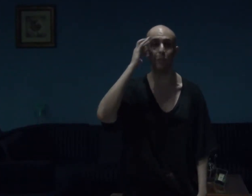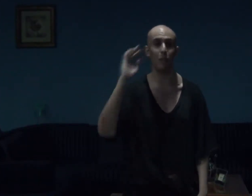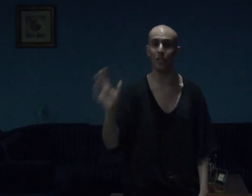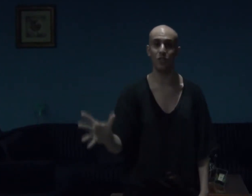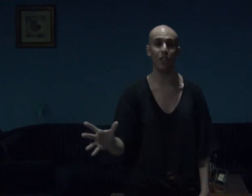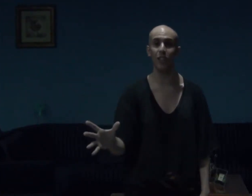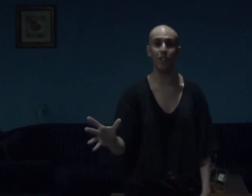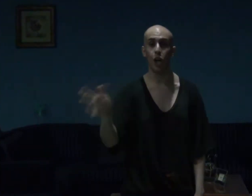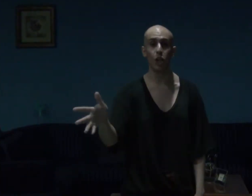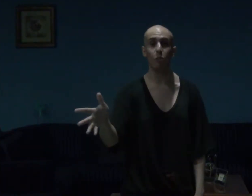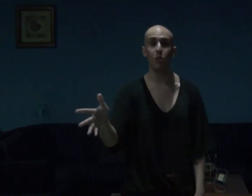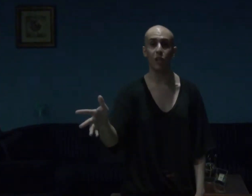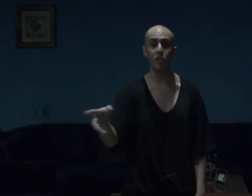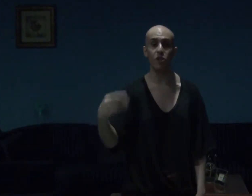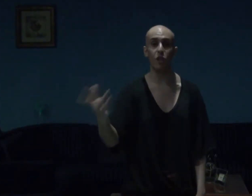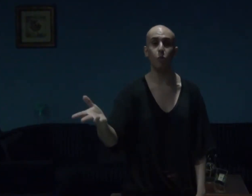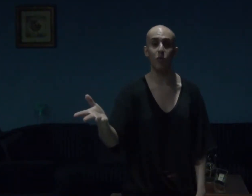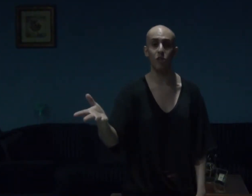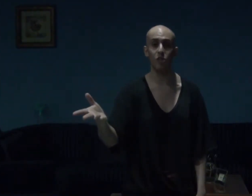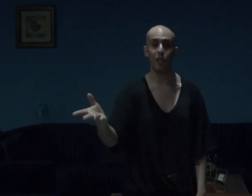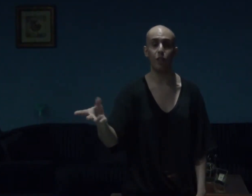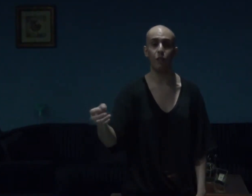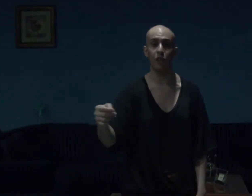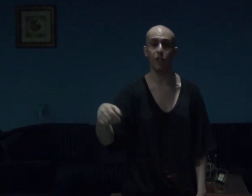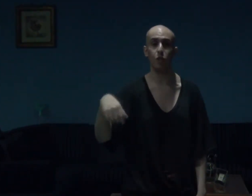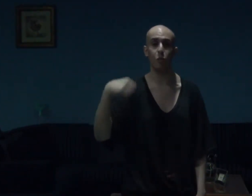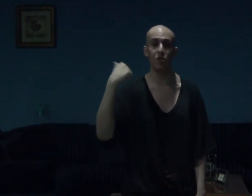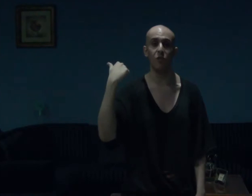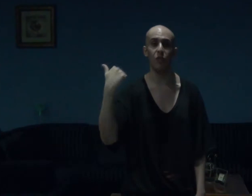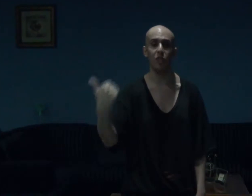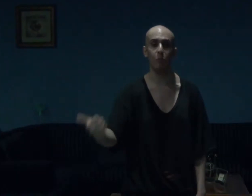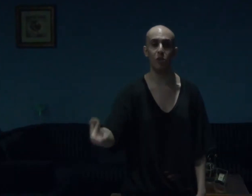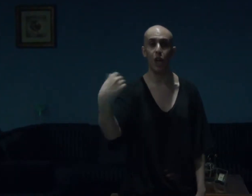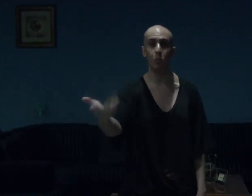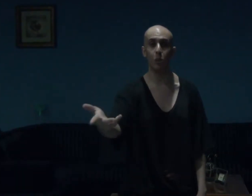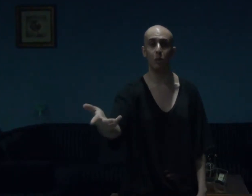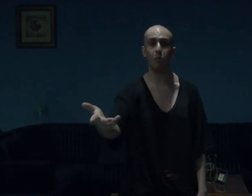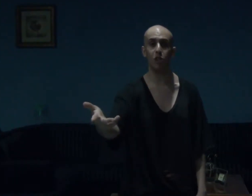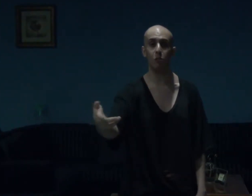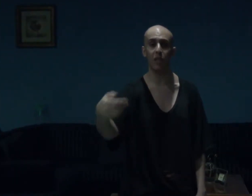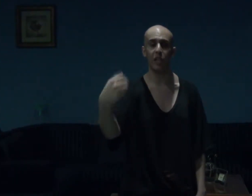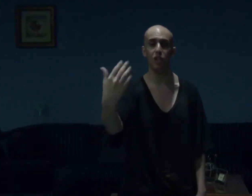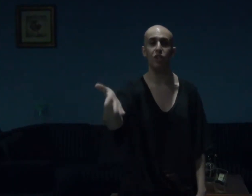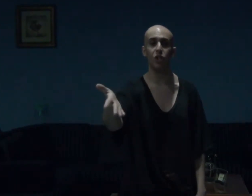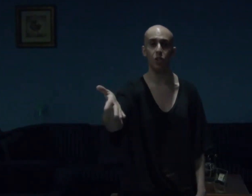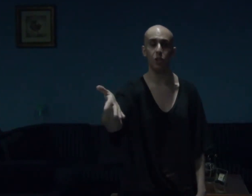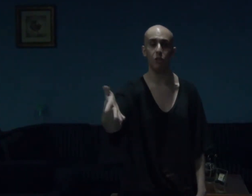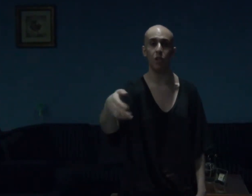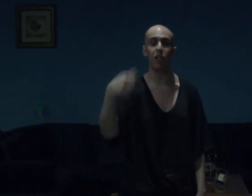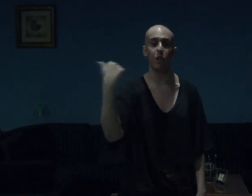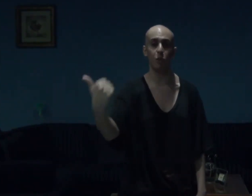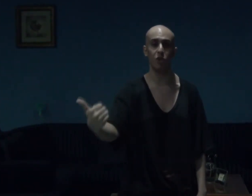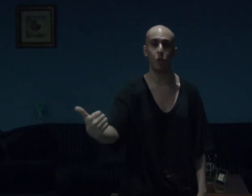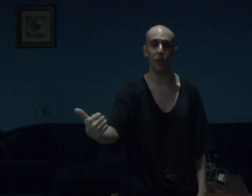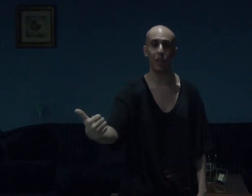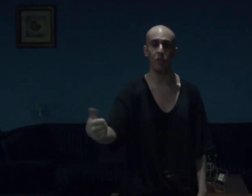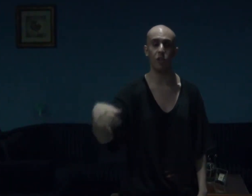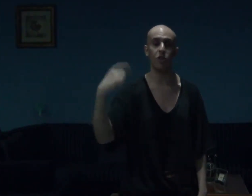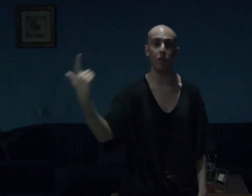amazing. Hellblade Senwa's Sacrifice was developed and published by Ninja Theory, and was directed and